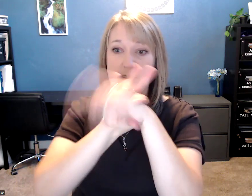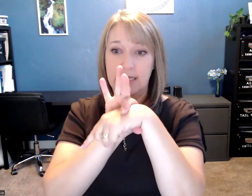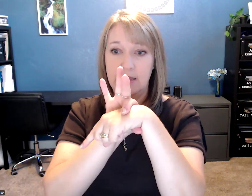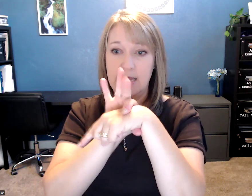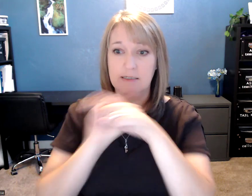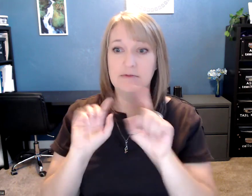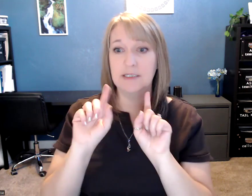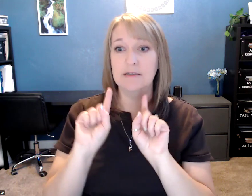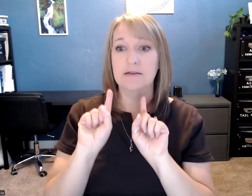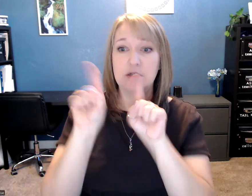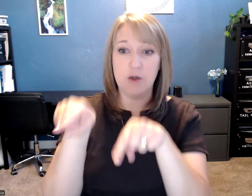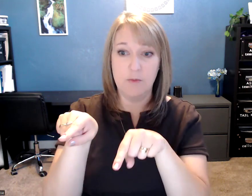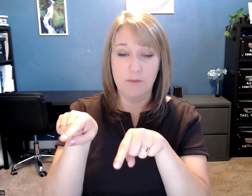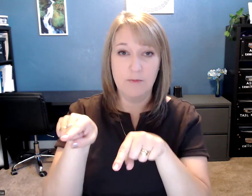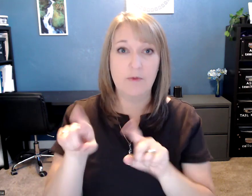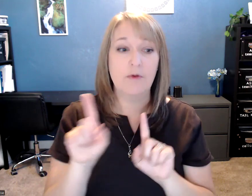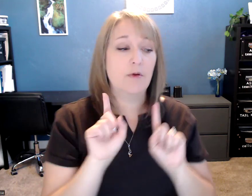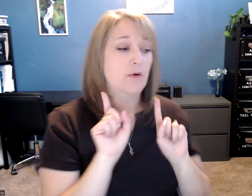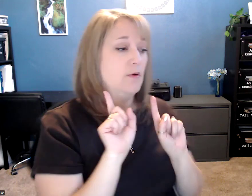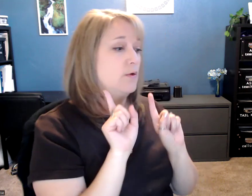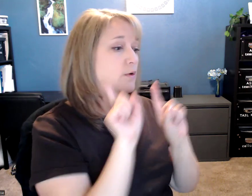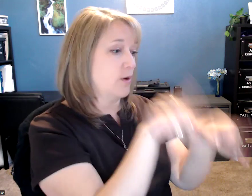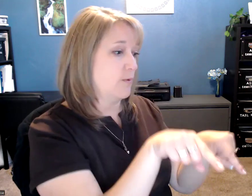like that, right? Go. Go.